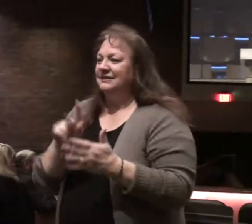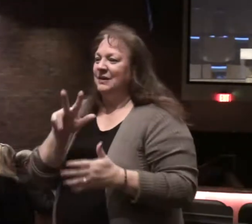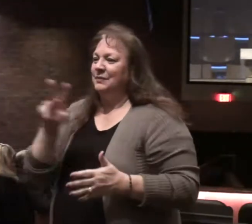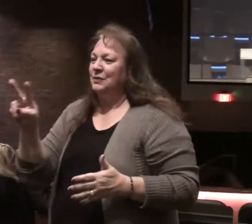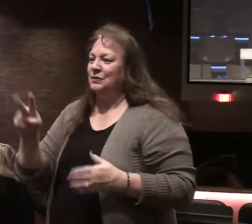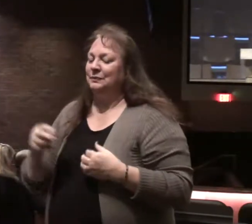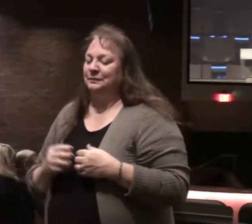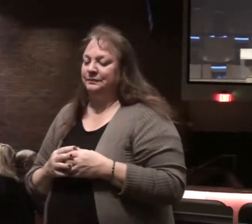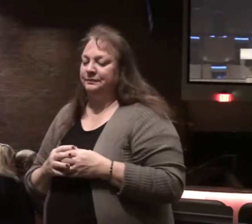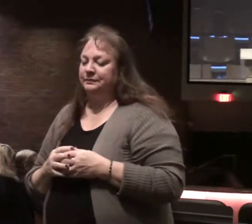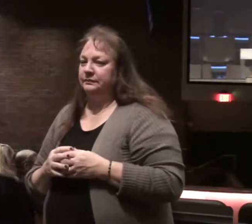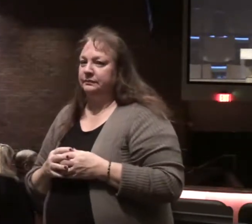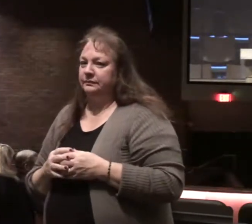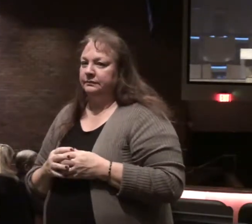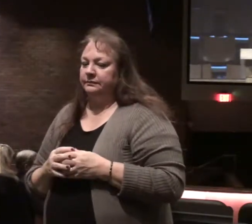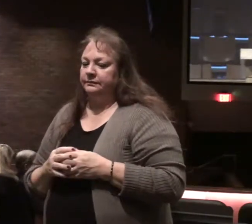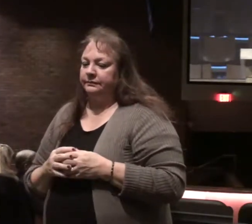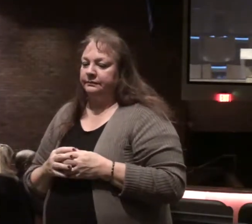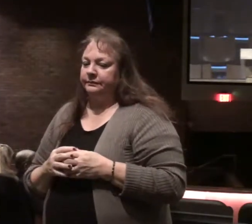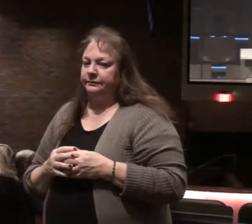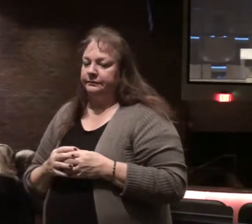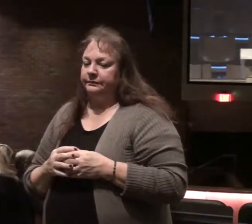32 for a second psalm 32